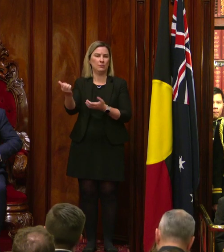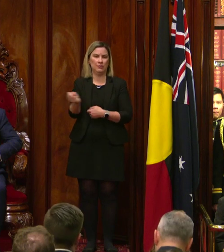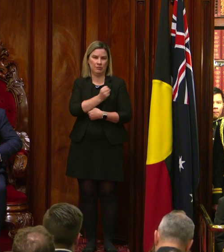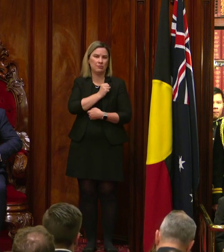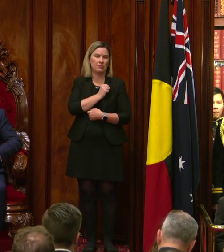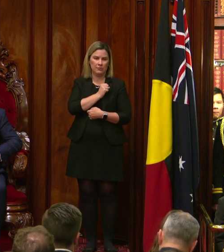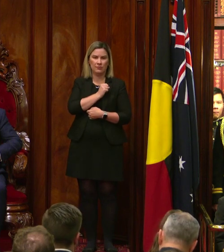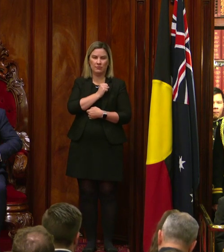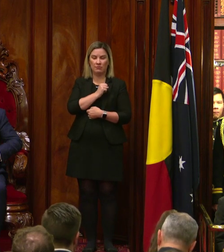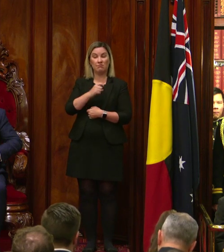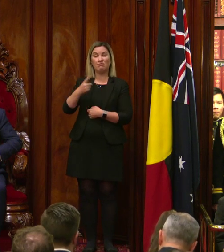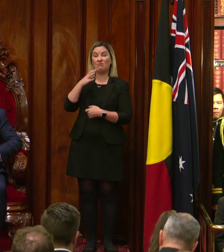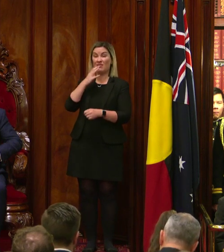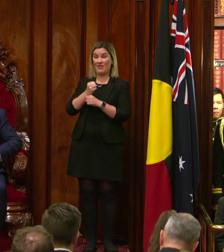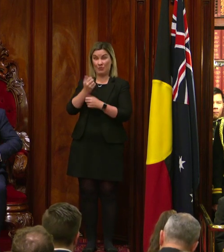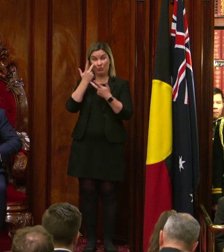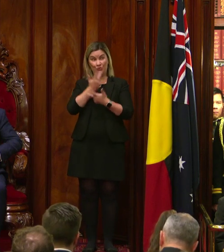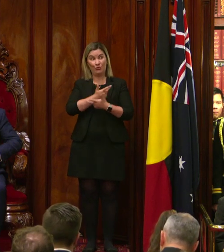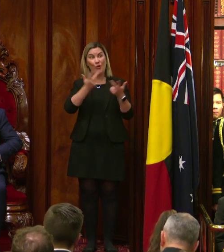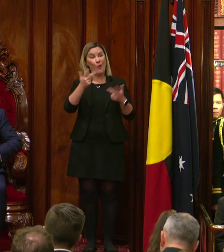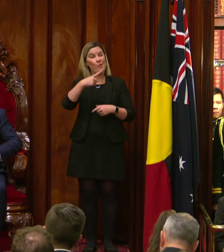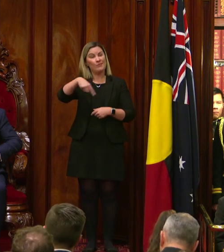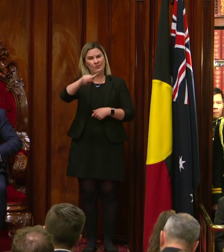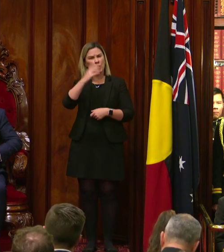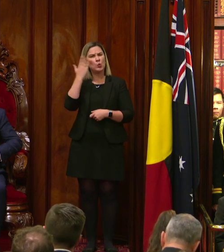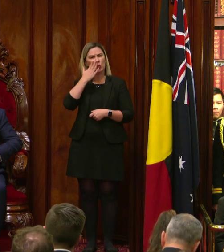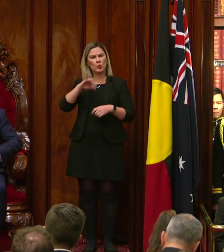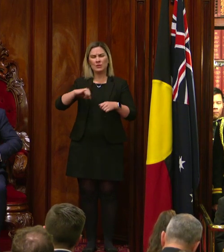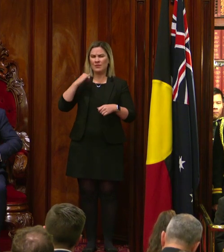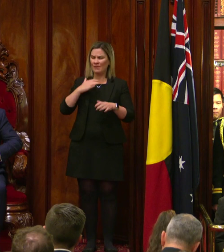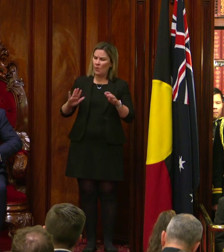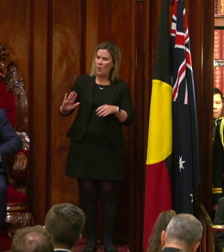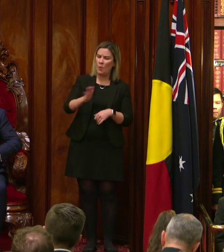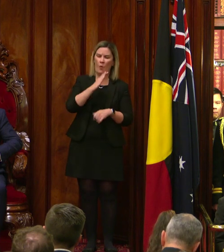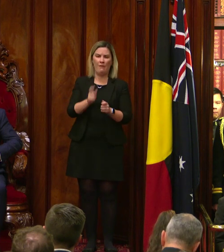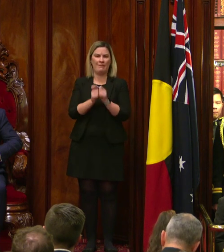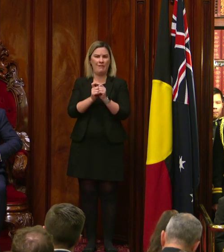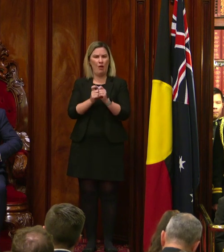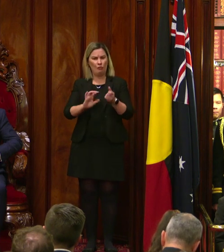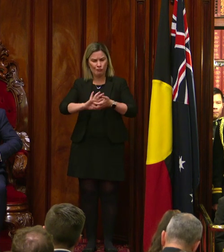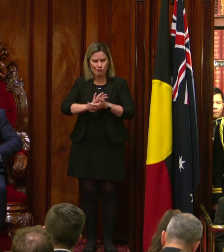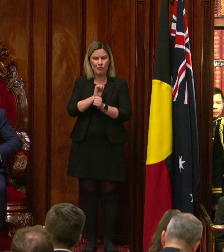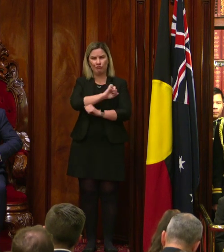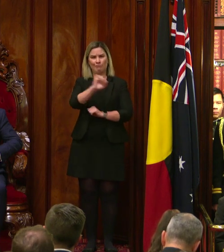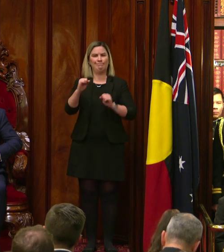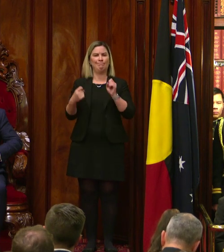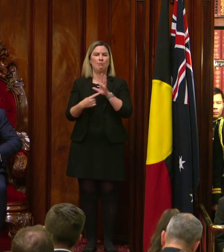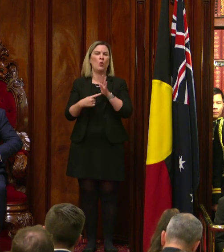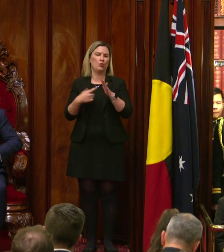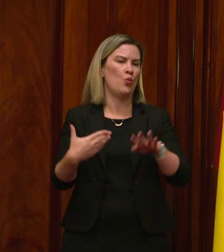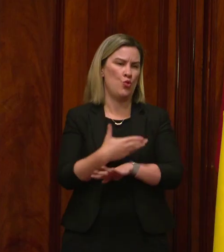The government is sending a message to all school staff that they are valued and appreciated for the important work they do.